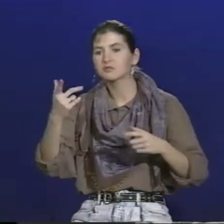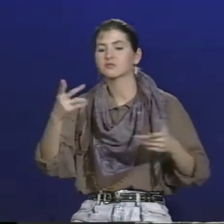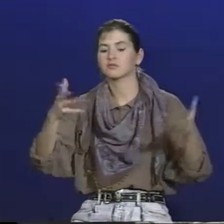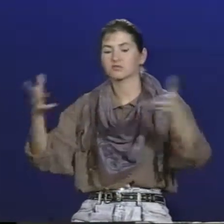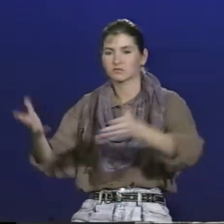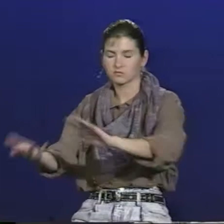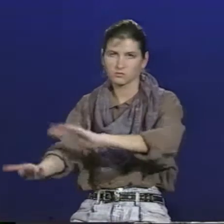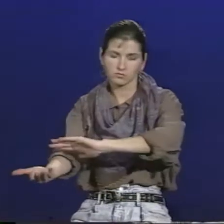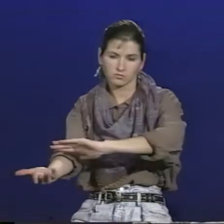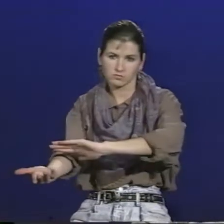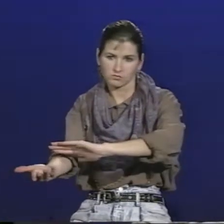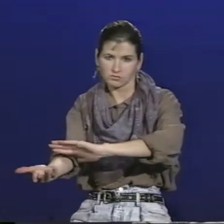of the fish and the weight of the fish.